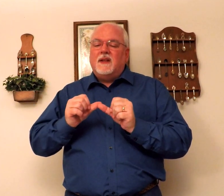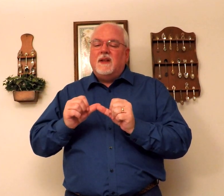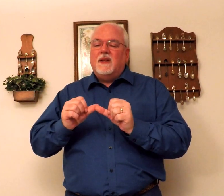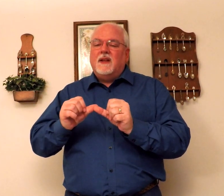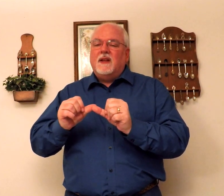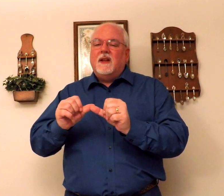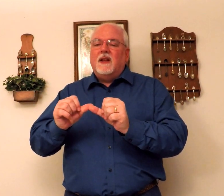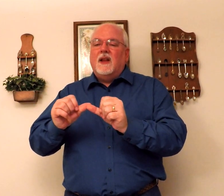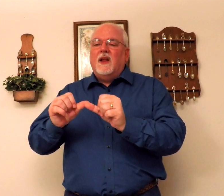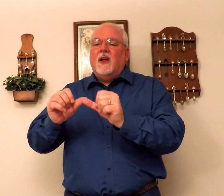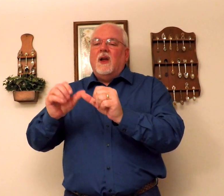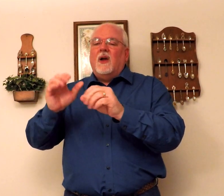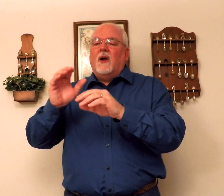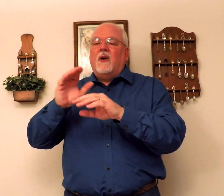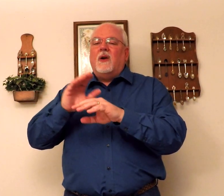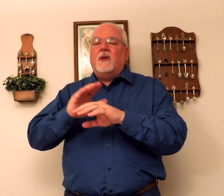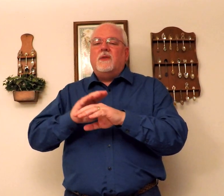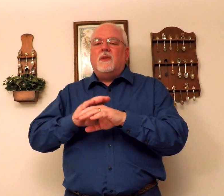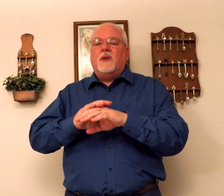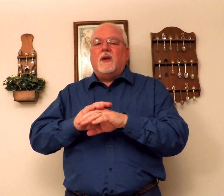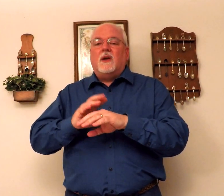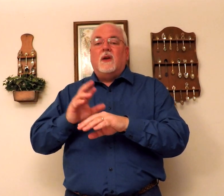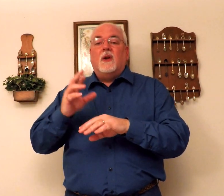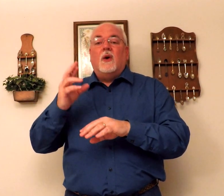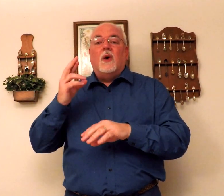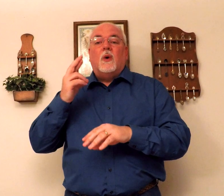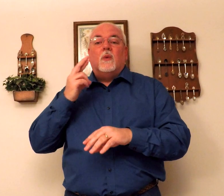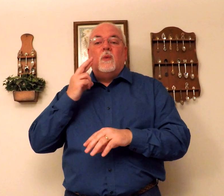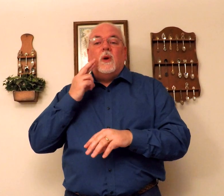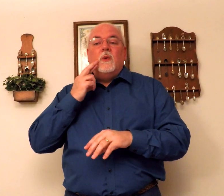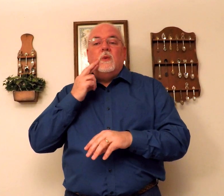on the roses